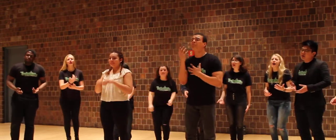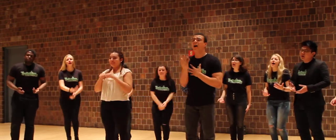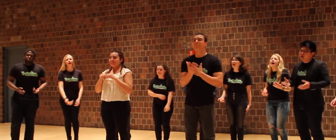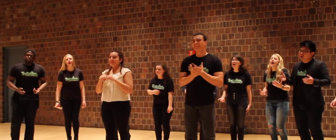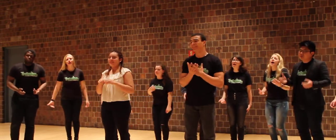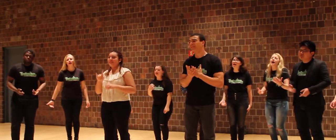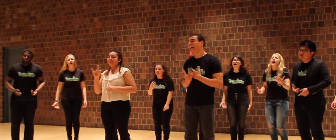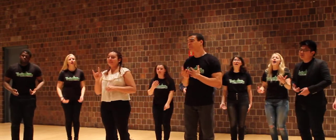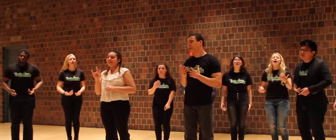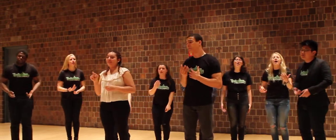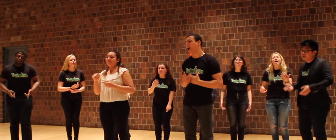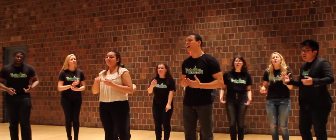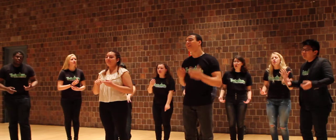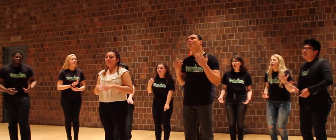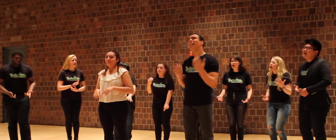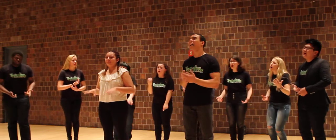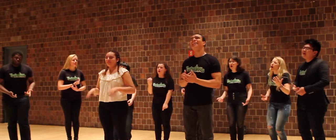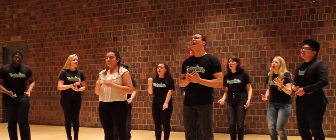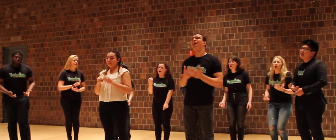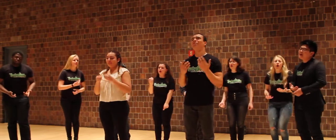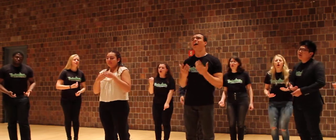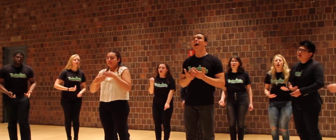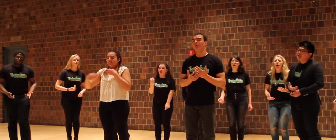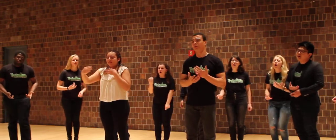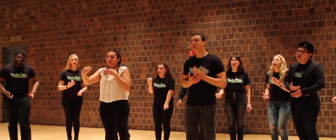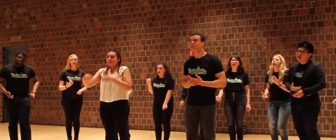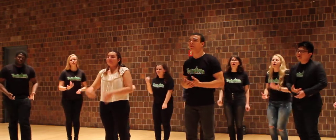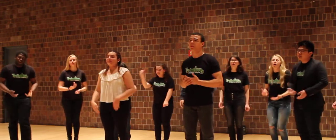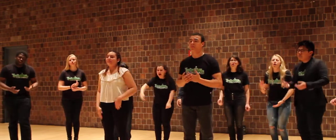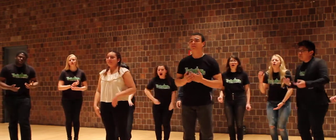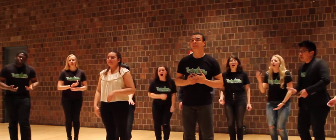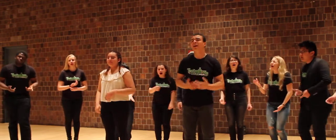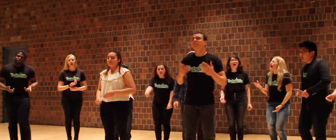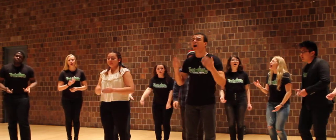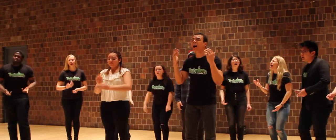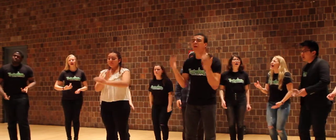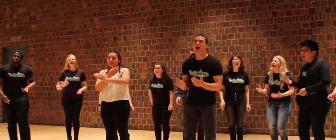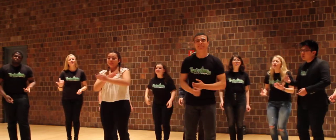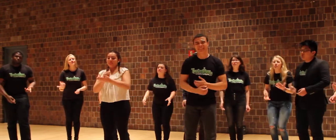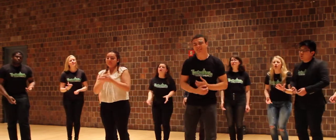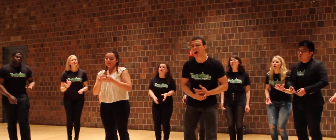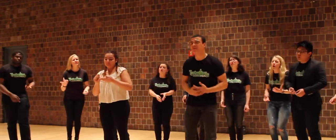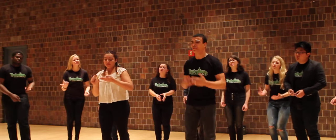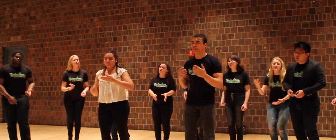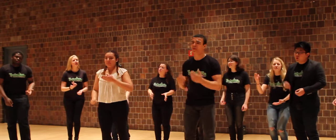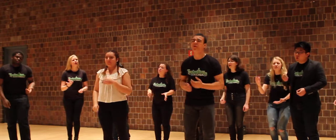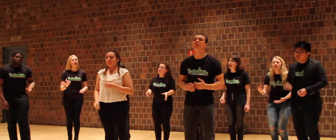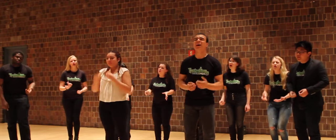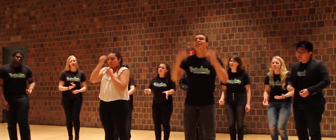promise you'd get me one Like an old man who knows So I wrote this song for you And